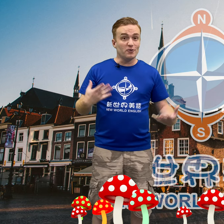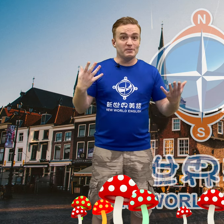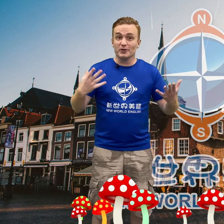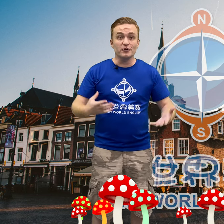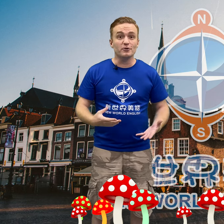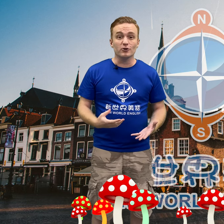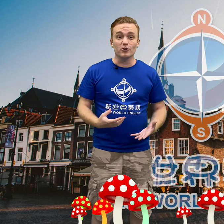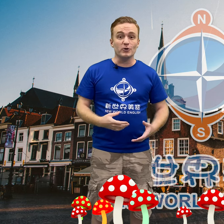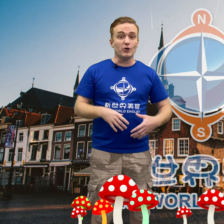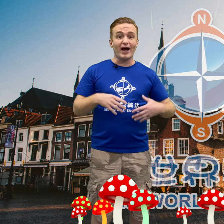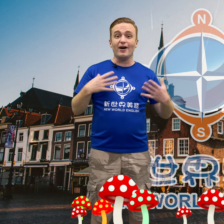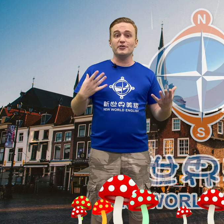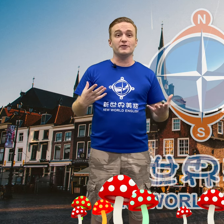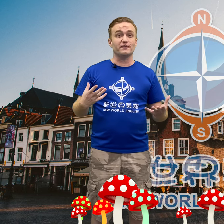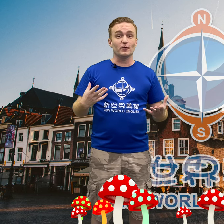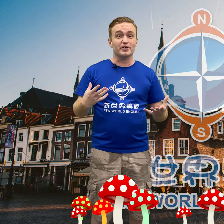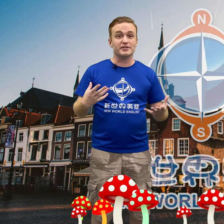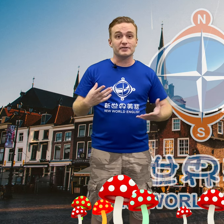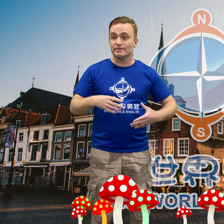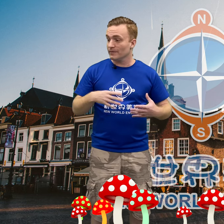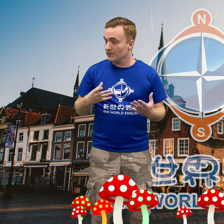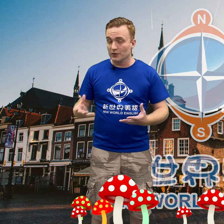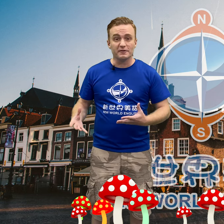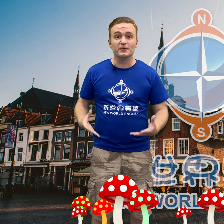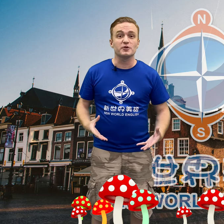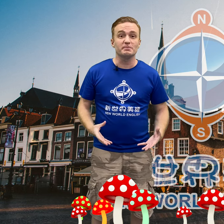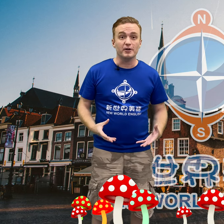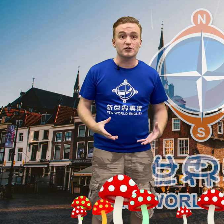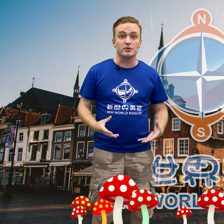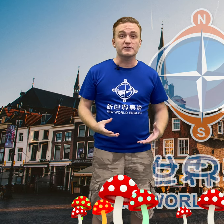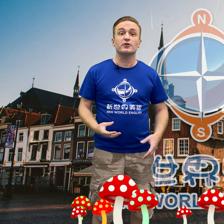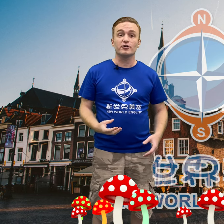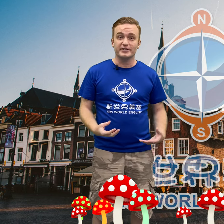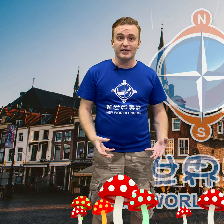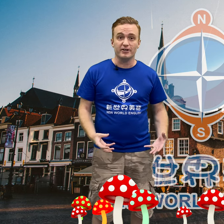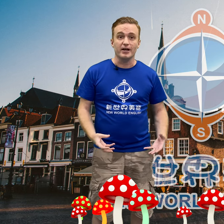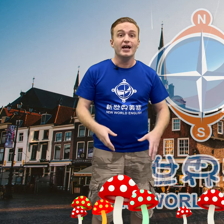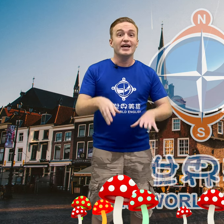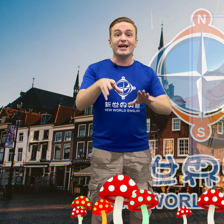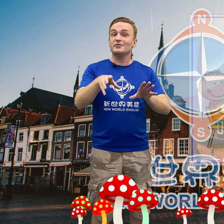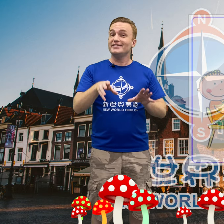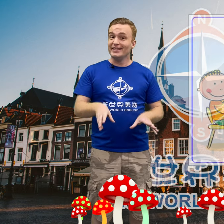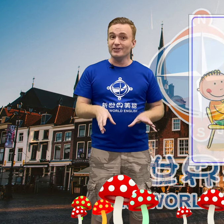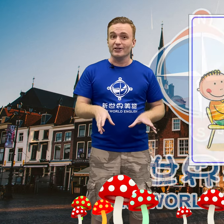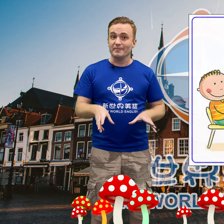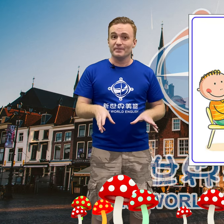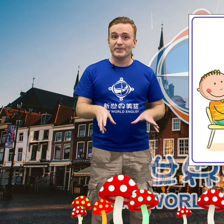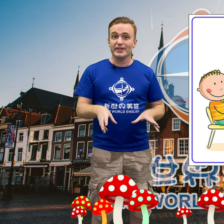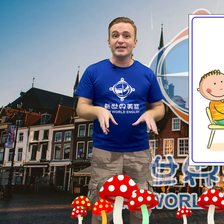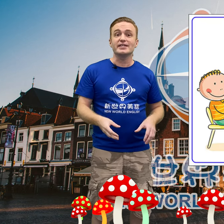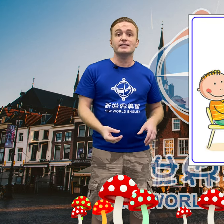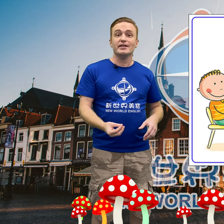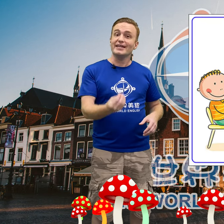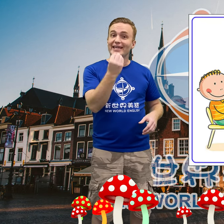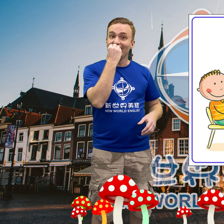the little girl will go out into the forest to look for those mushrooms for her dinner. Now, dinner is eat